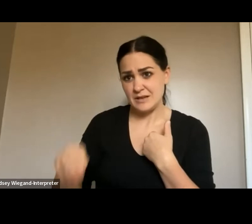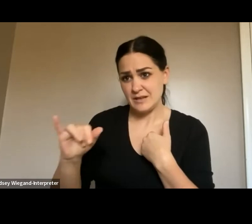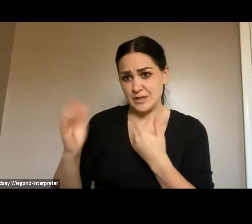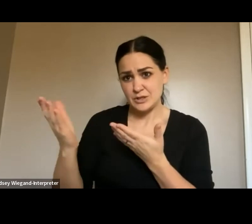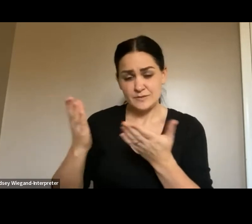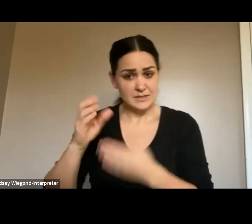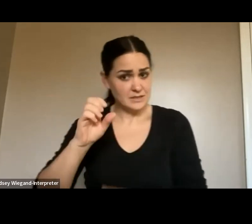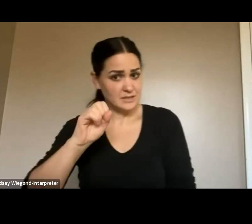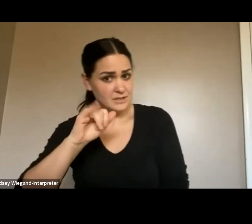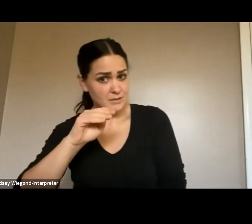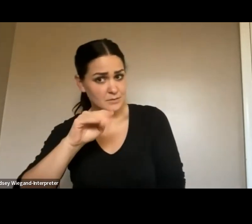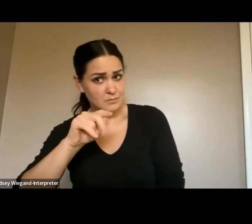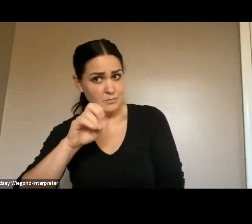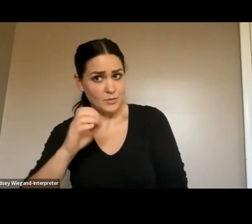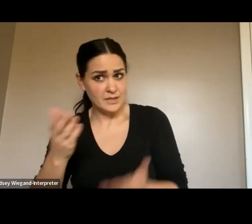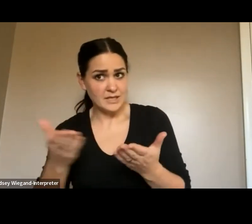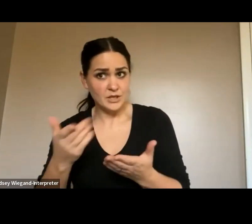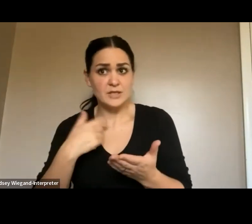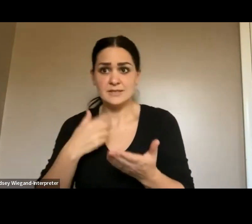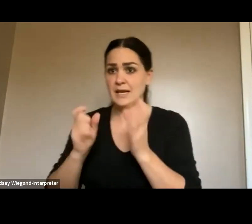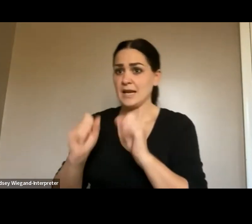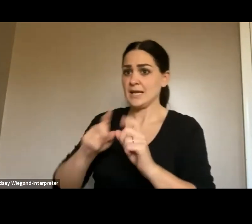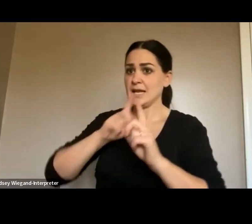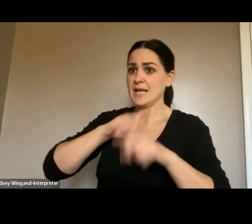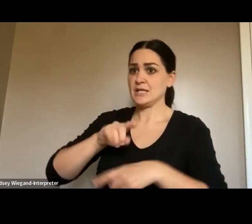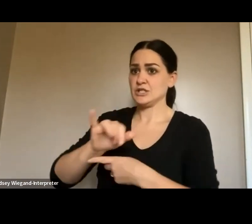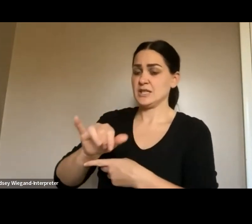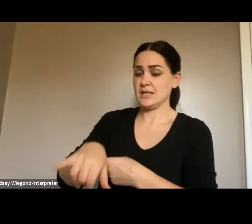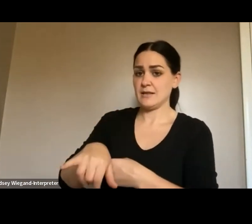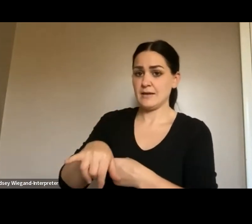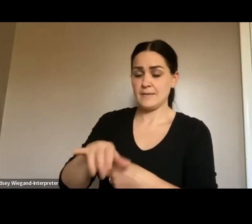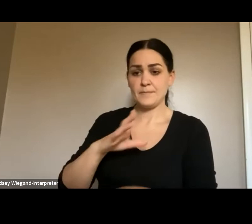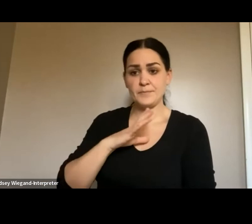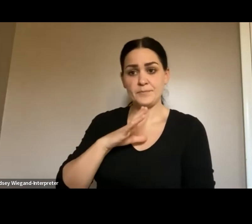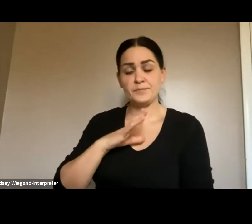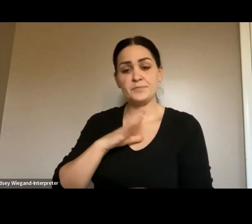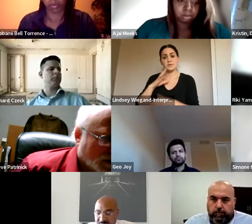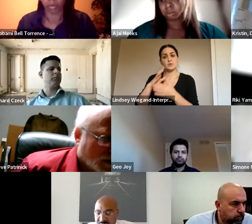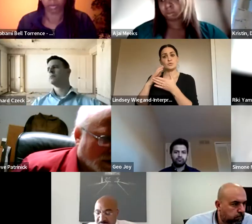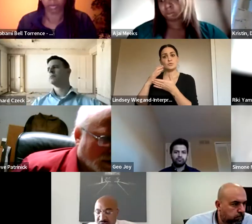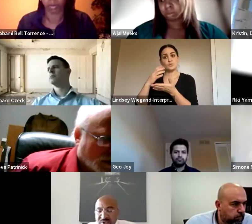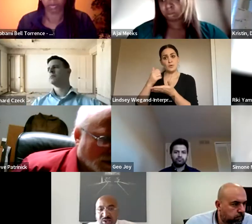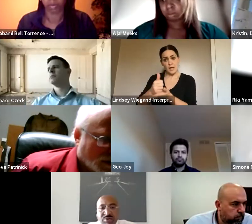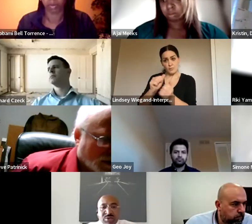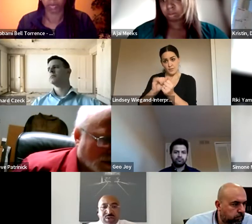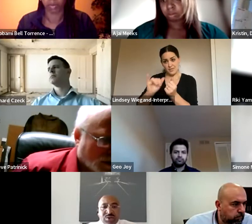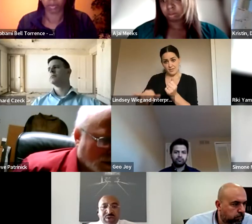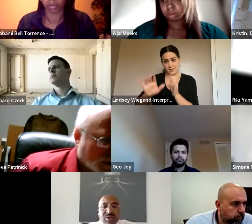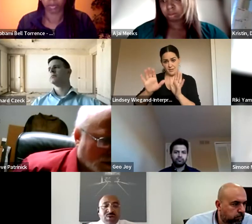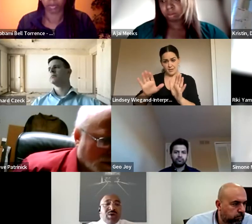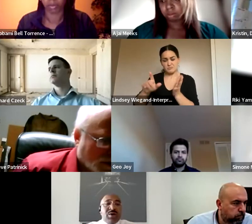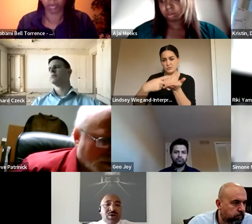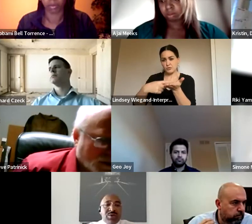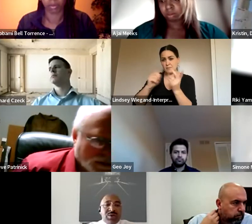I can, I can answer that. I can answer that, Steve. So, just to help, let's, let's round out the shelter situation.